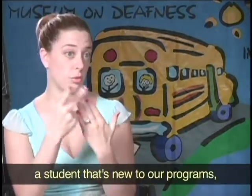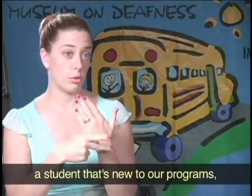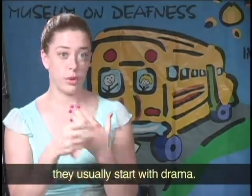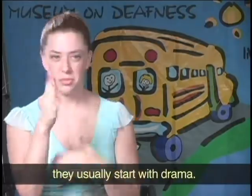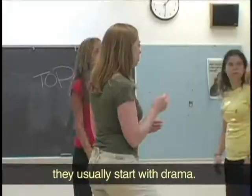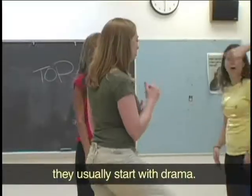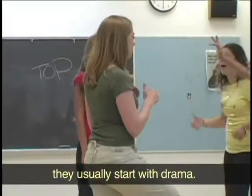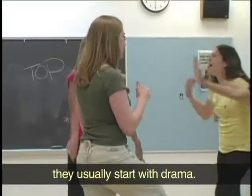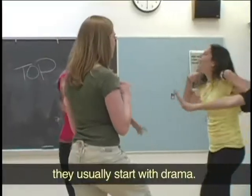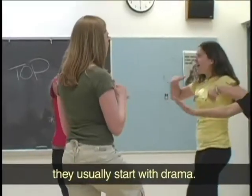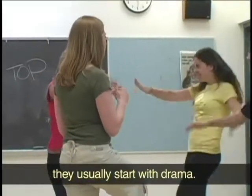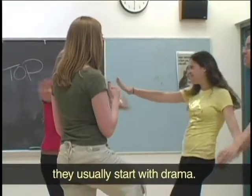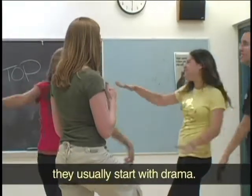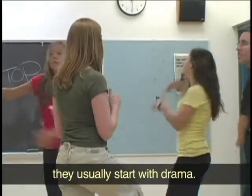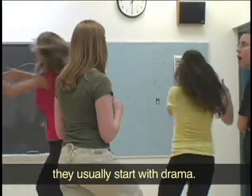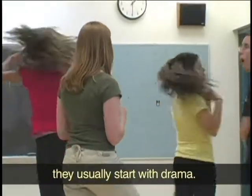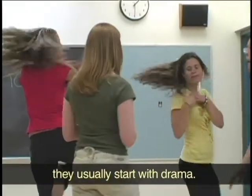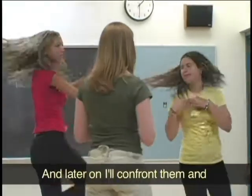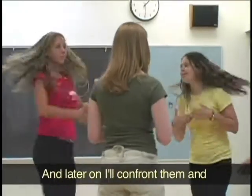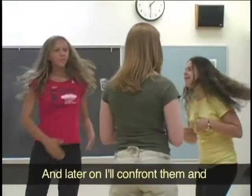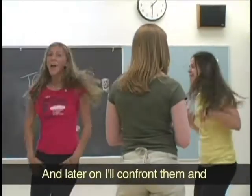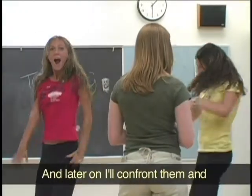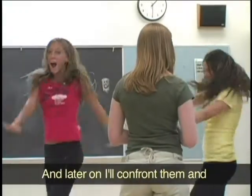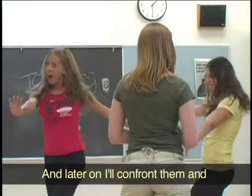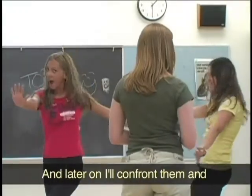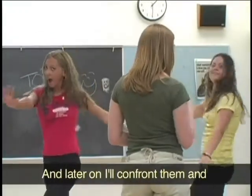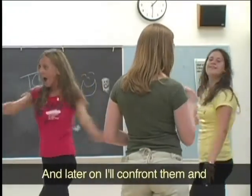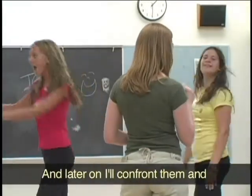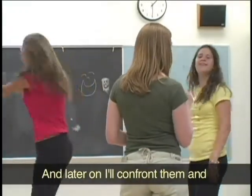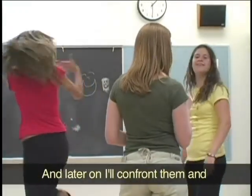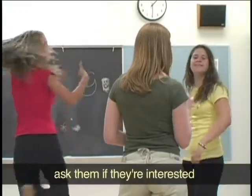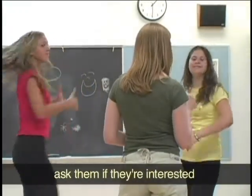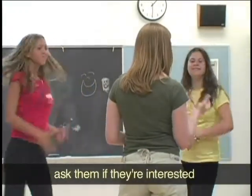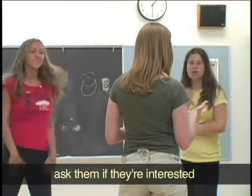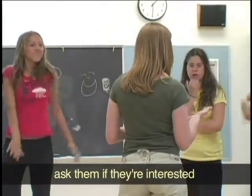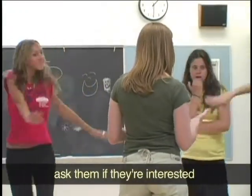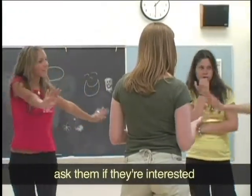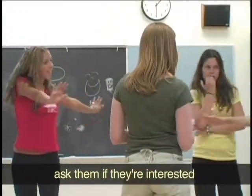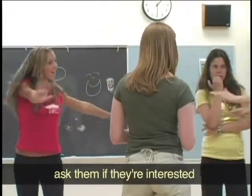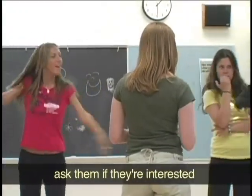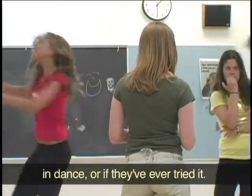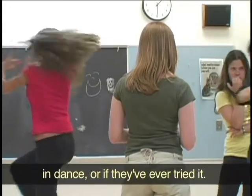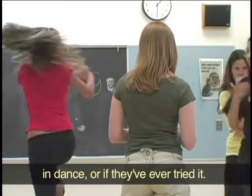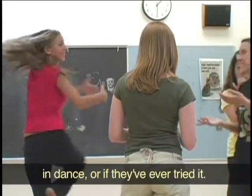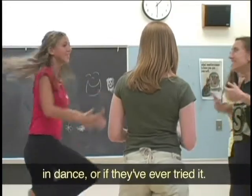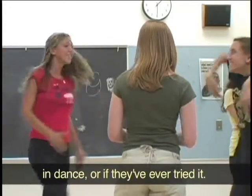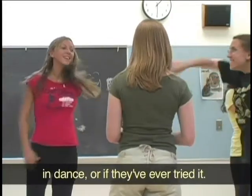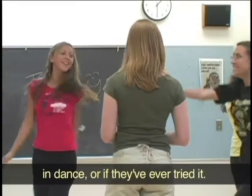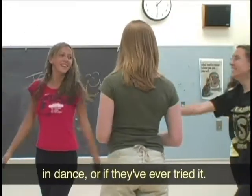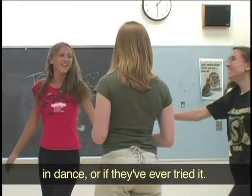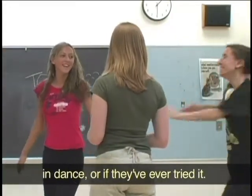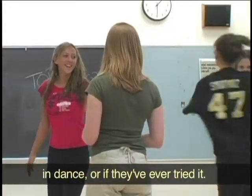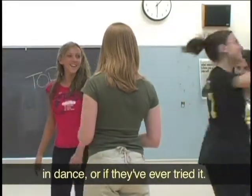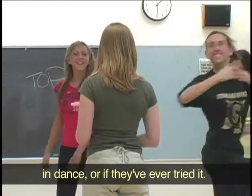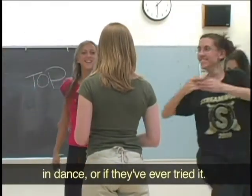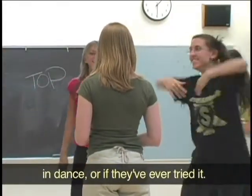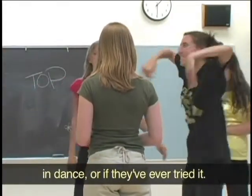programs, they usually start with drama and later on I'll confront them and ask them if they're interested in dance or if they've